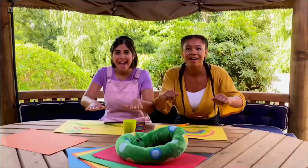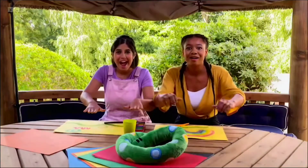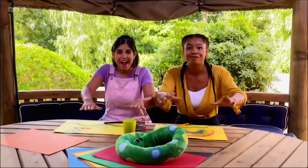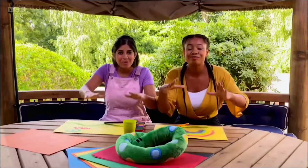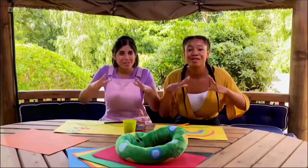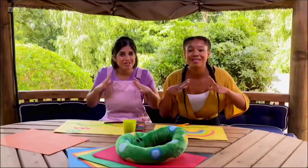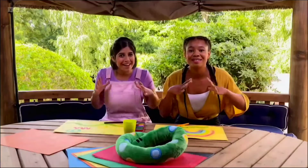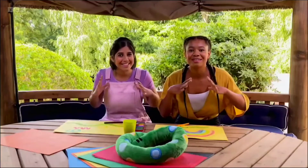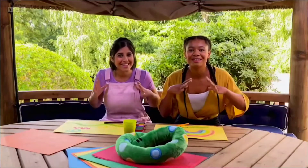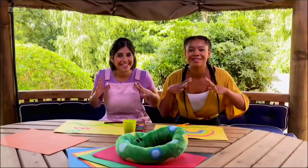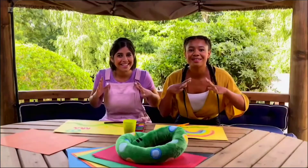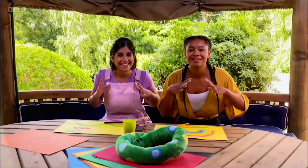and we're ready.